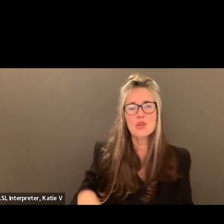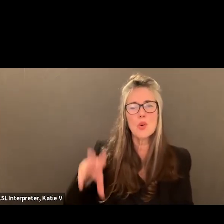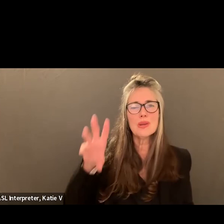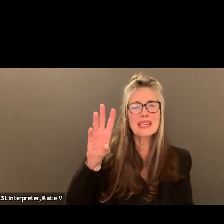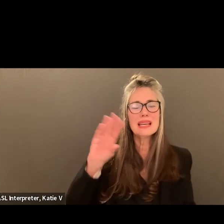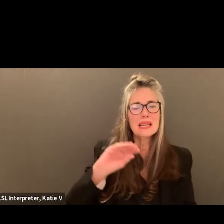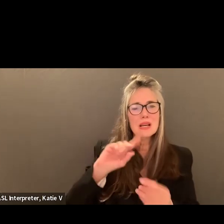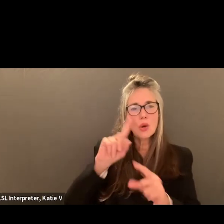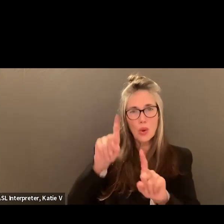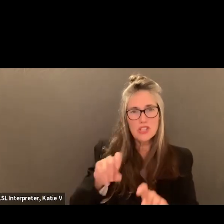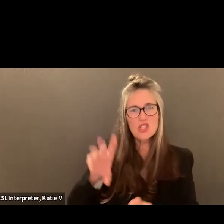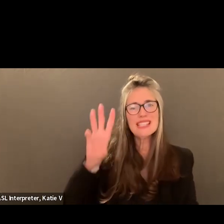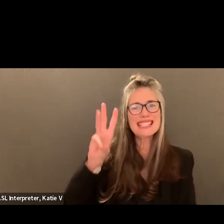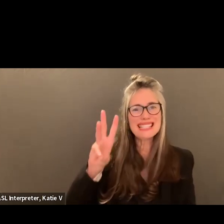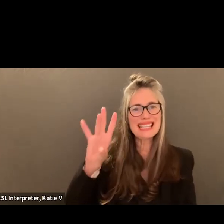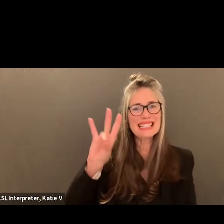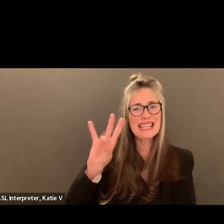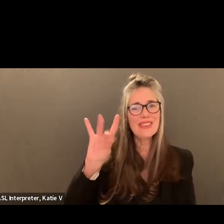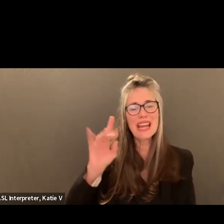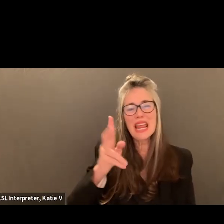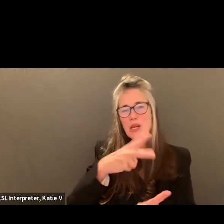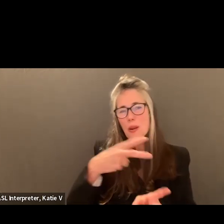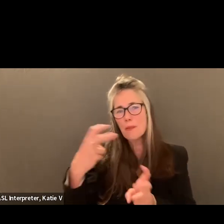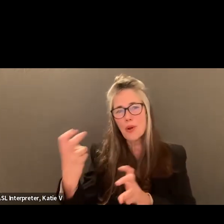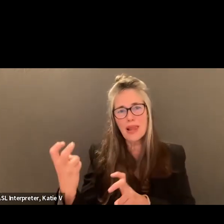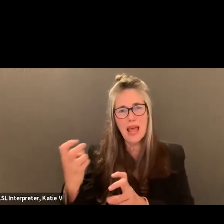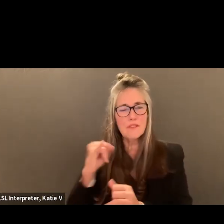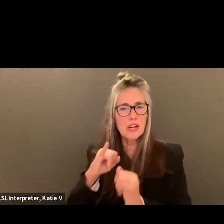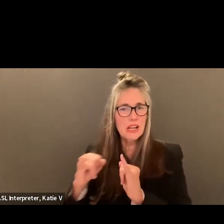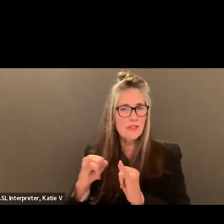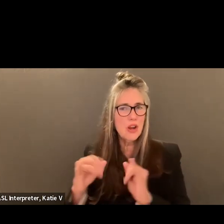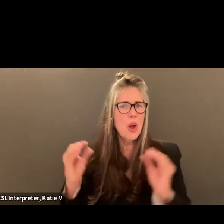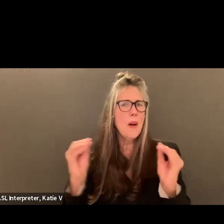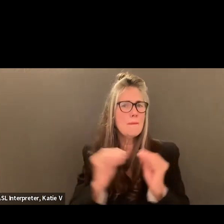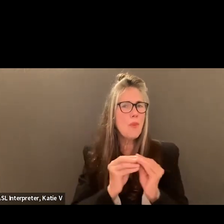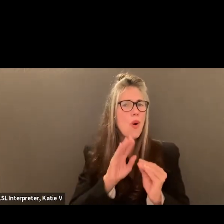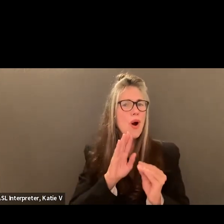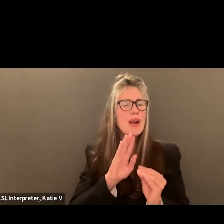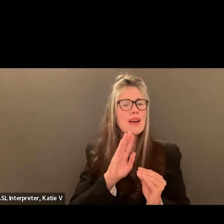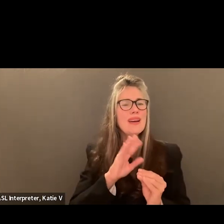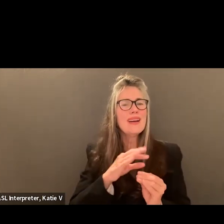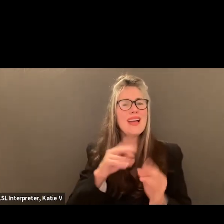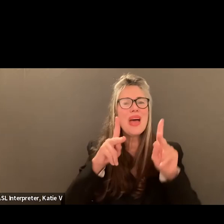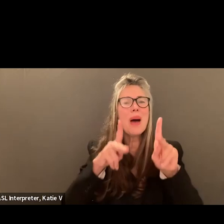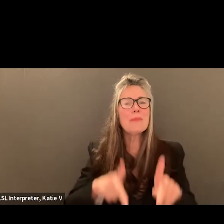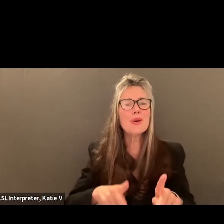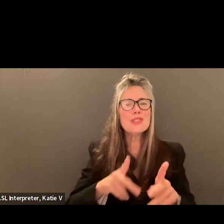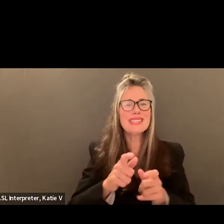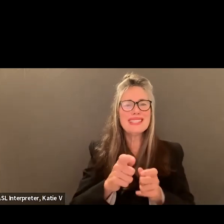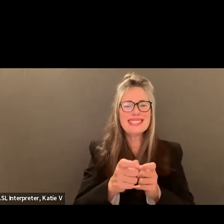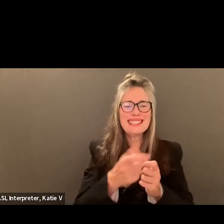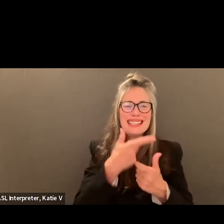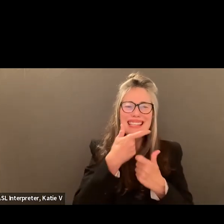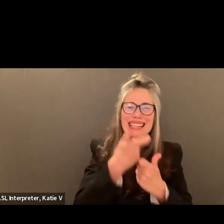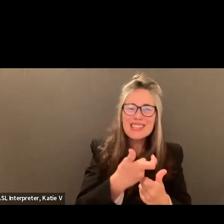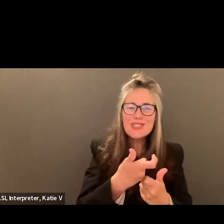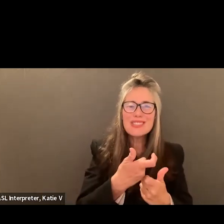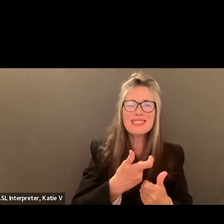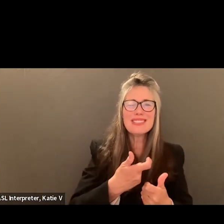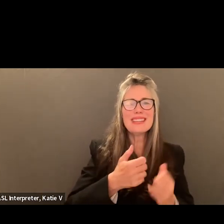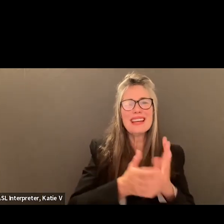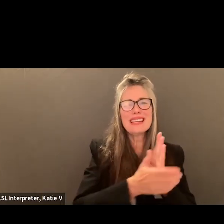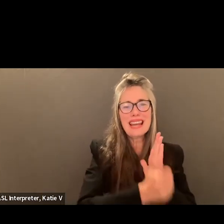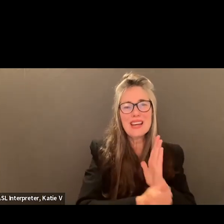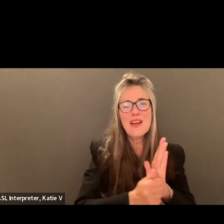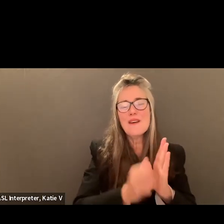and kind of make it more about the candidates' qualifications and interests in the job than it is about the job itself. Ms.